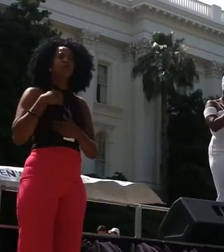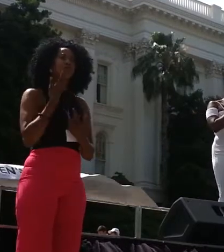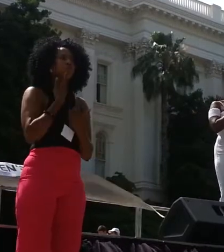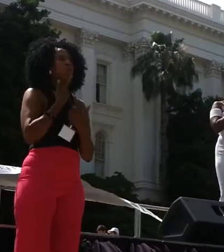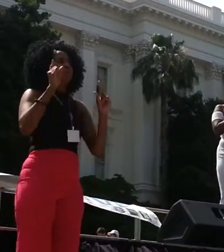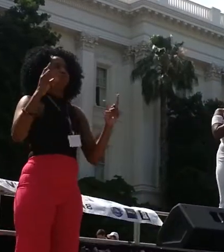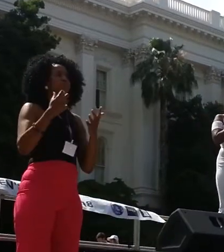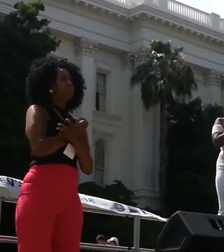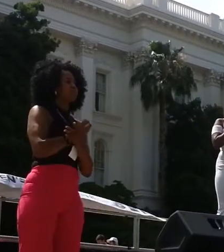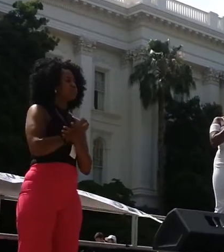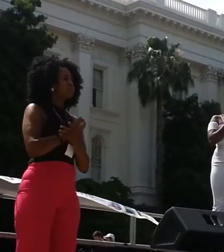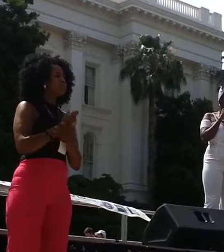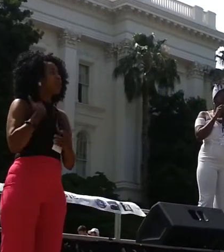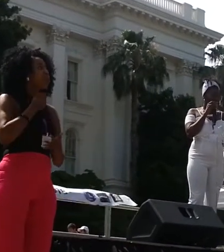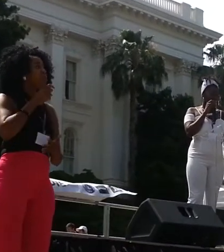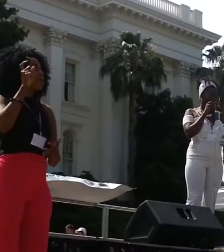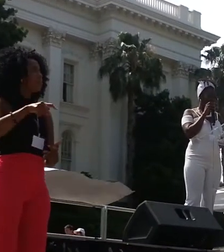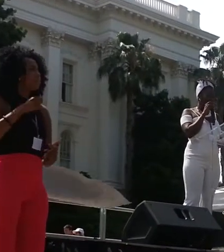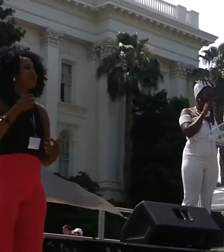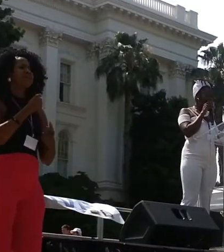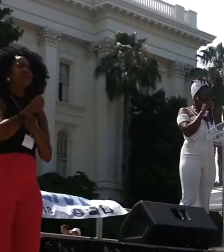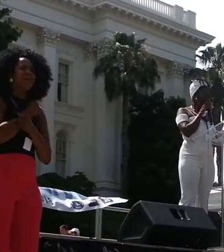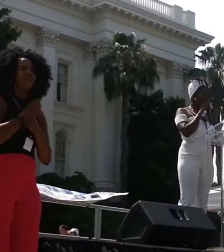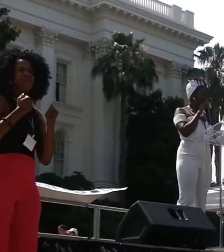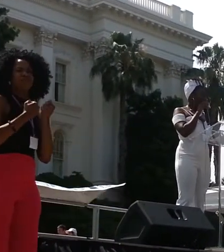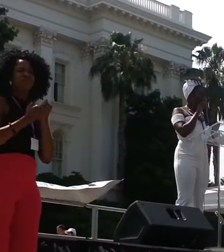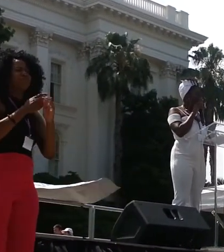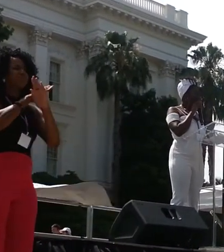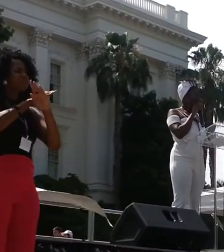we must love and protect one another.